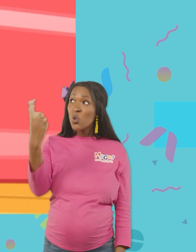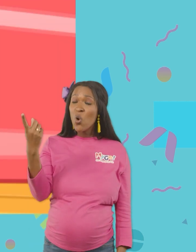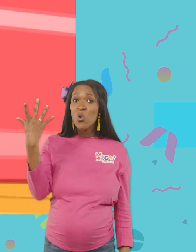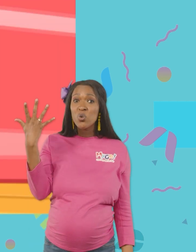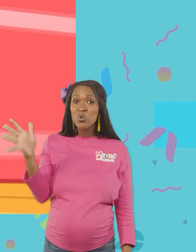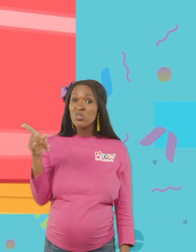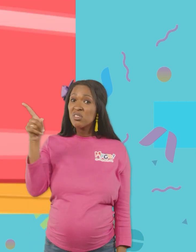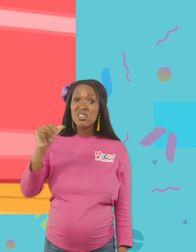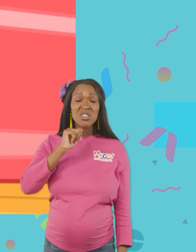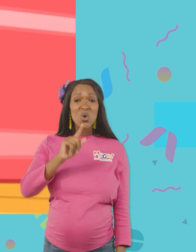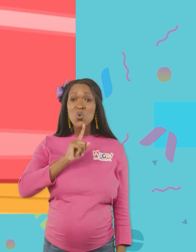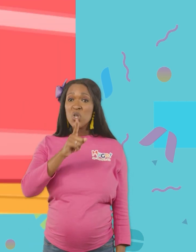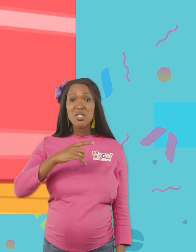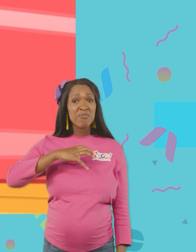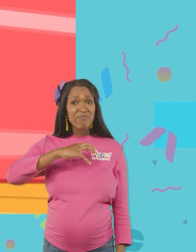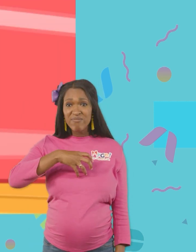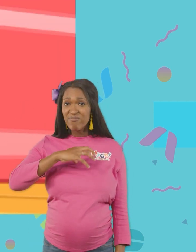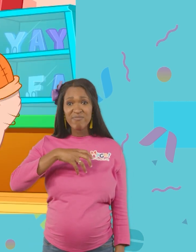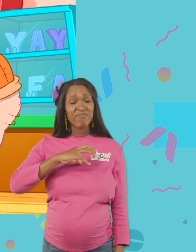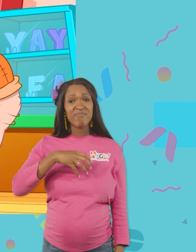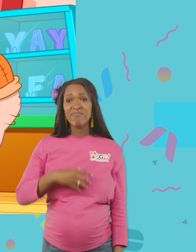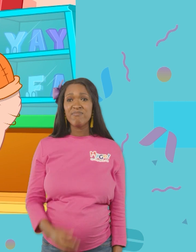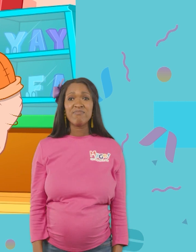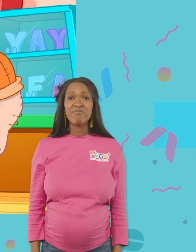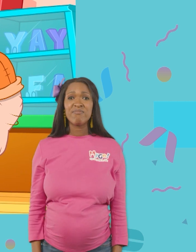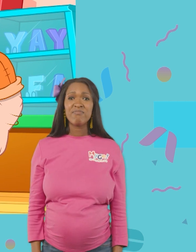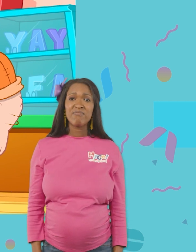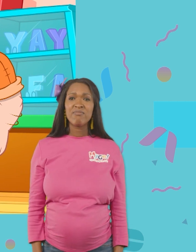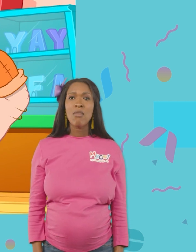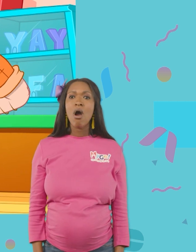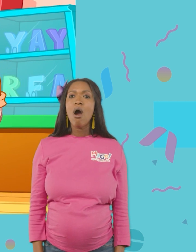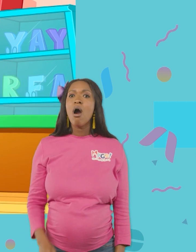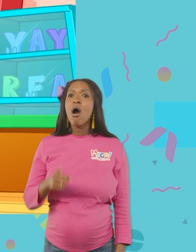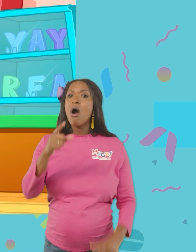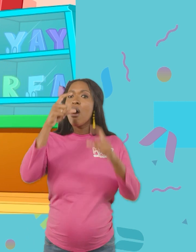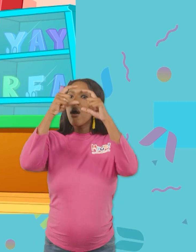I told you. This Morphle isn't real. The Bandit.